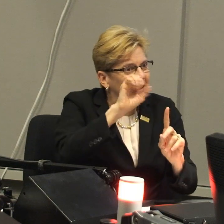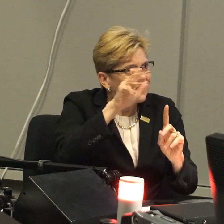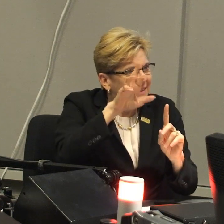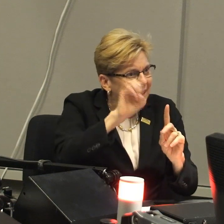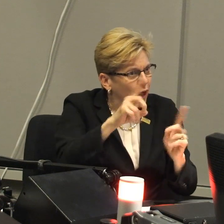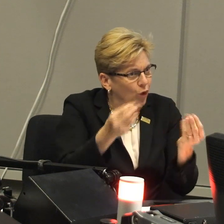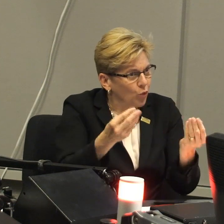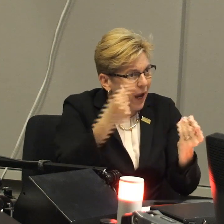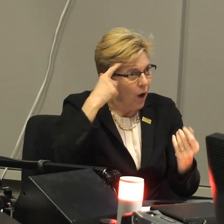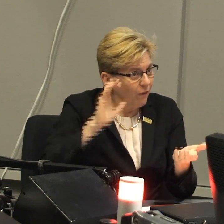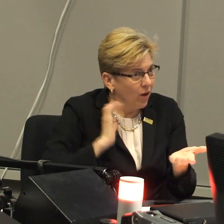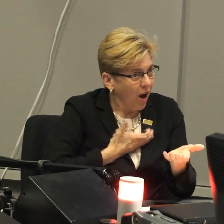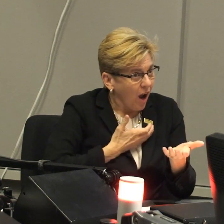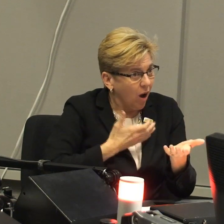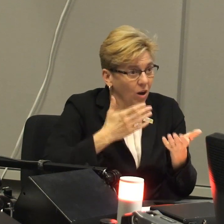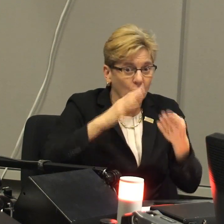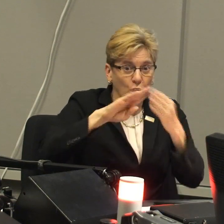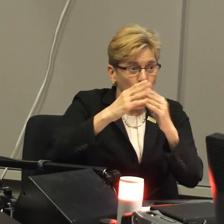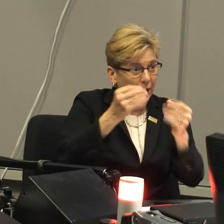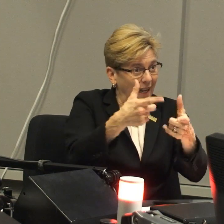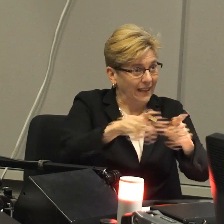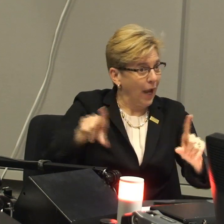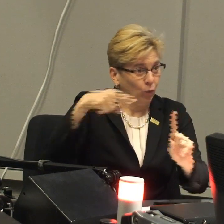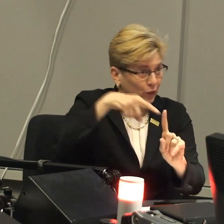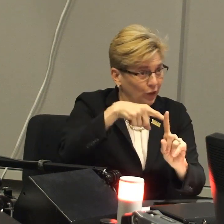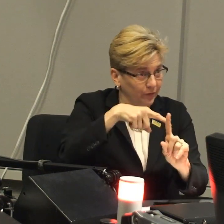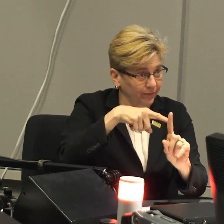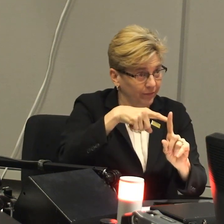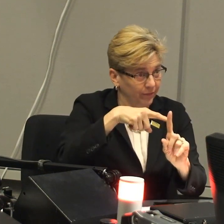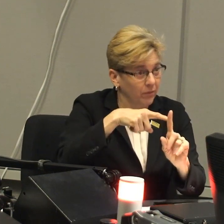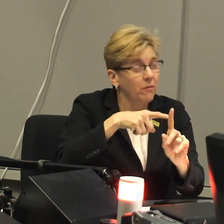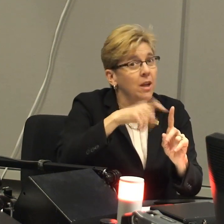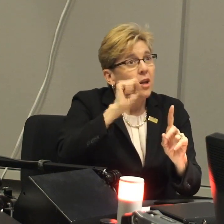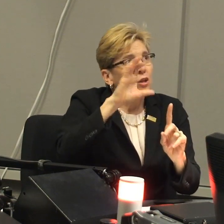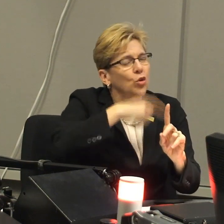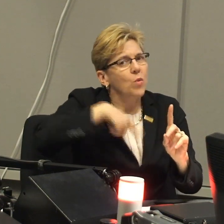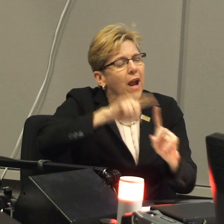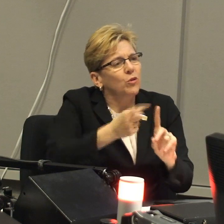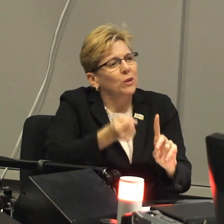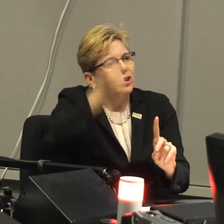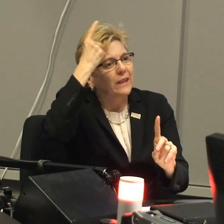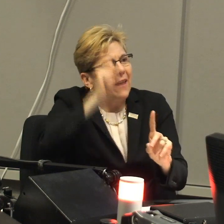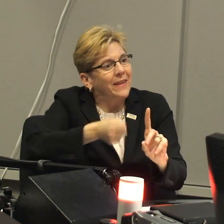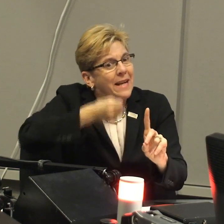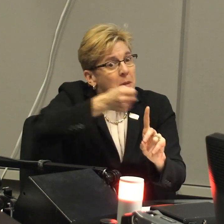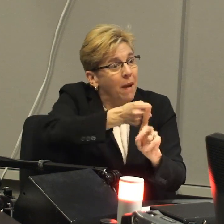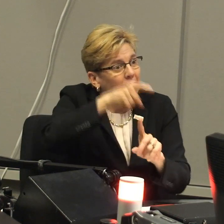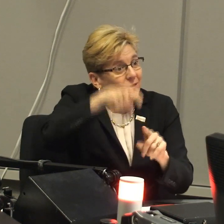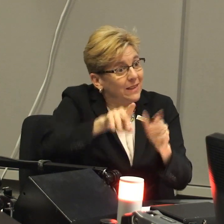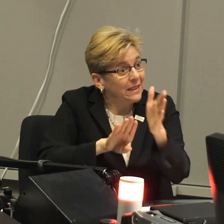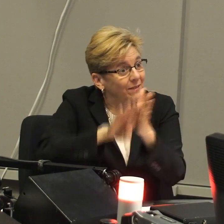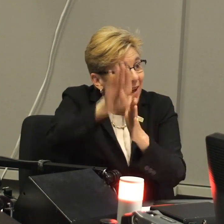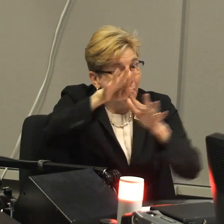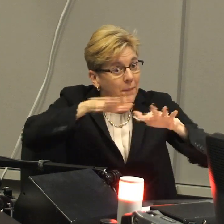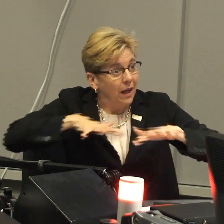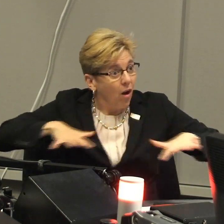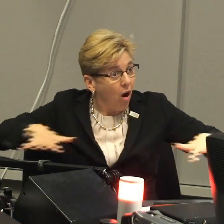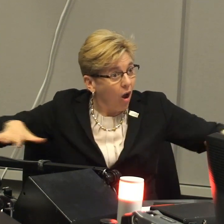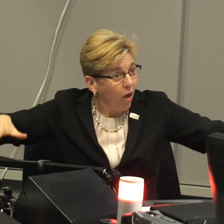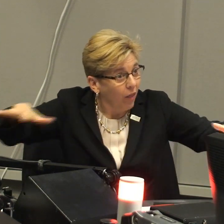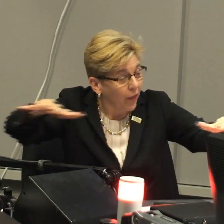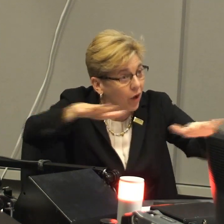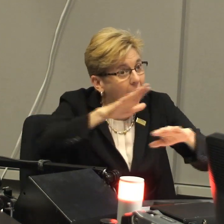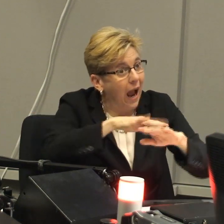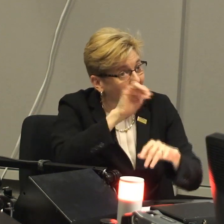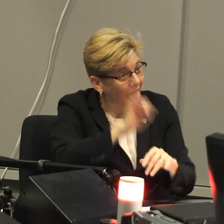Gallaudet emerging, this is sacred ground for us, sacred ground for our community and our language. And so, we have to understand